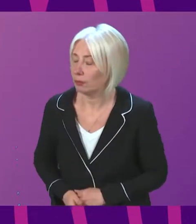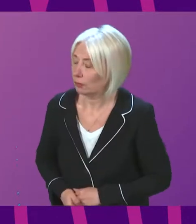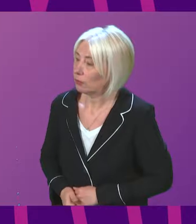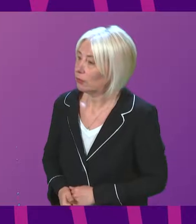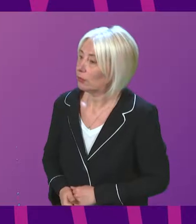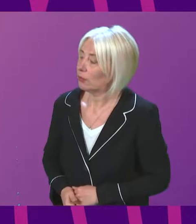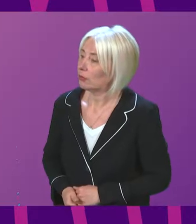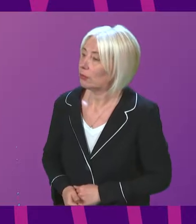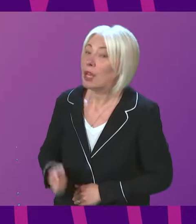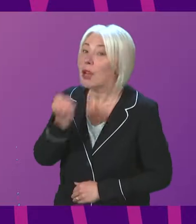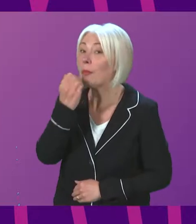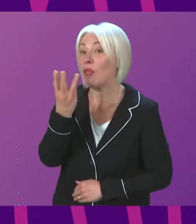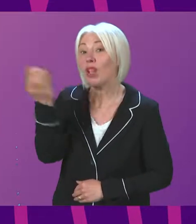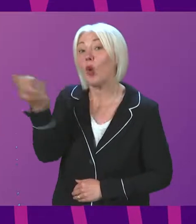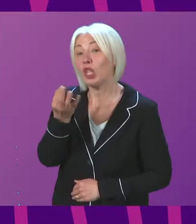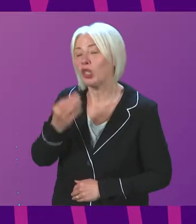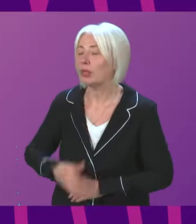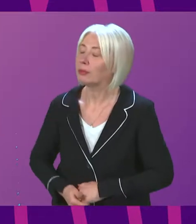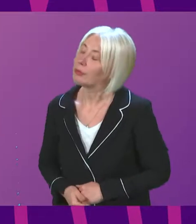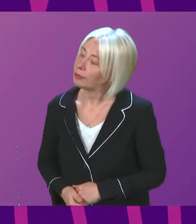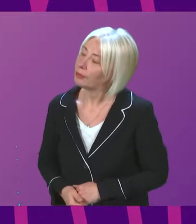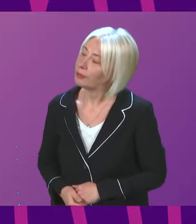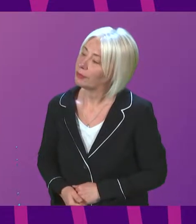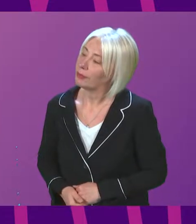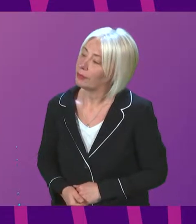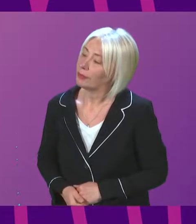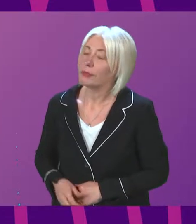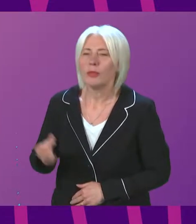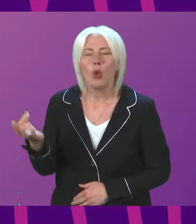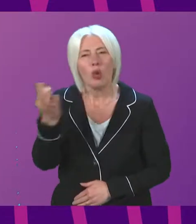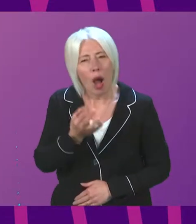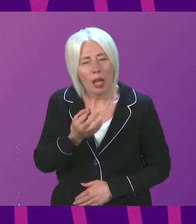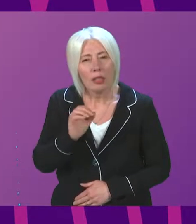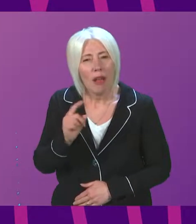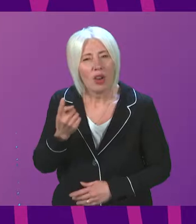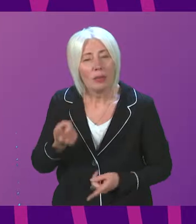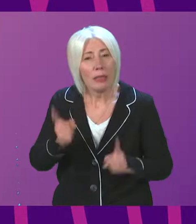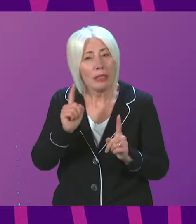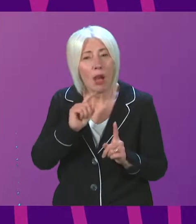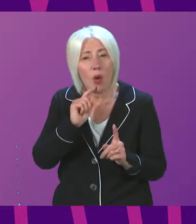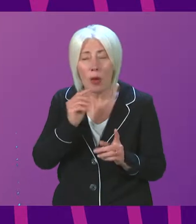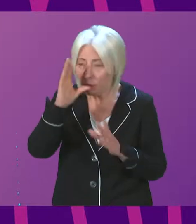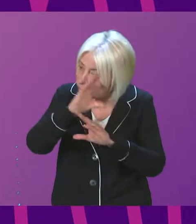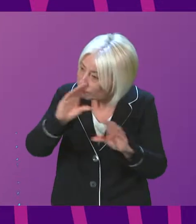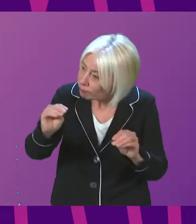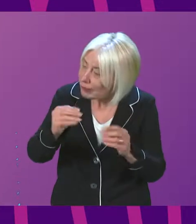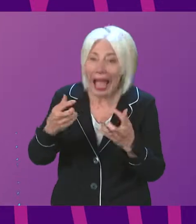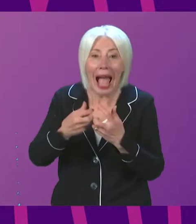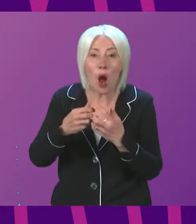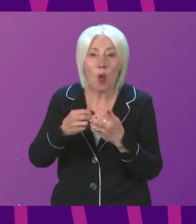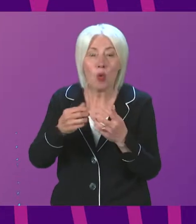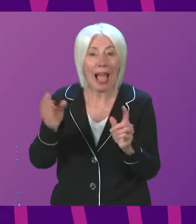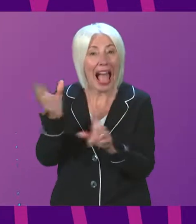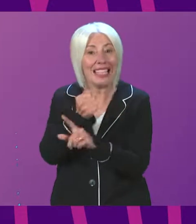number three. Sue Weber. Thank you, Presiding Officer. To ask the First Minister whether she will provide an update on work to close the attainment gap.